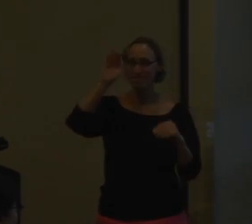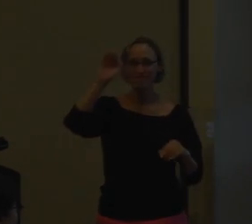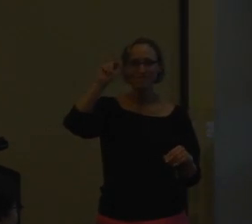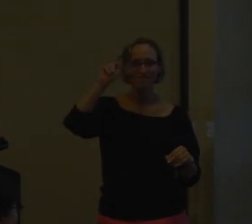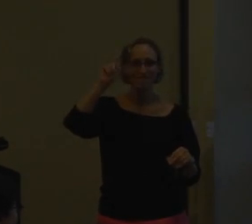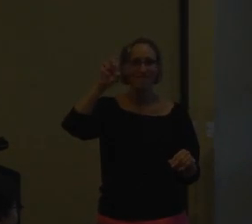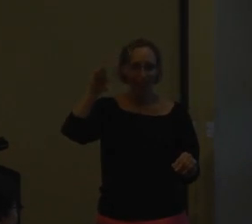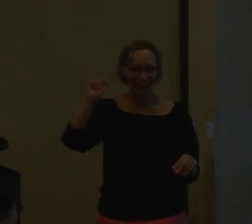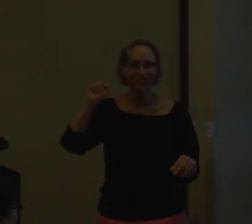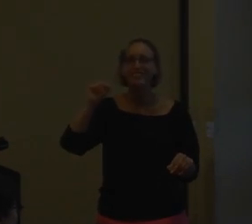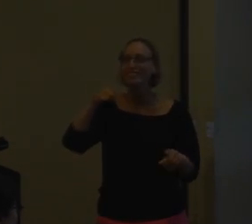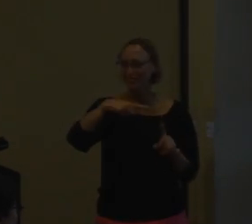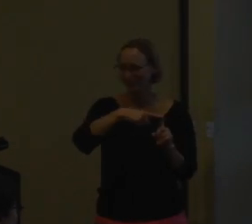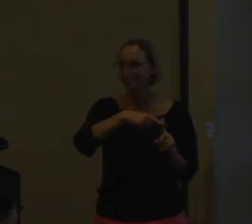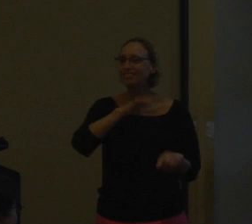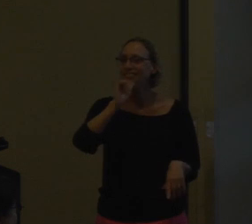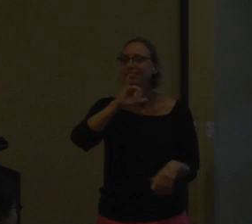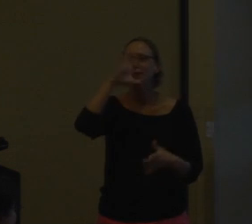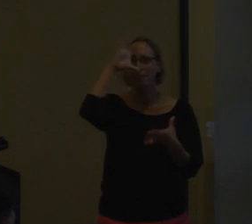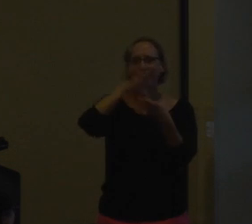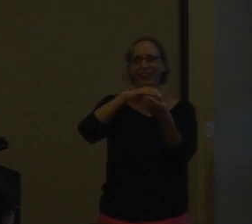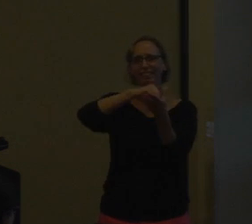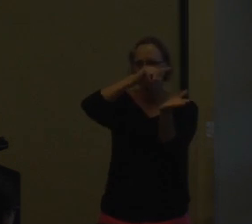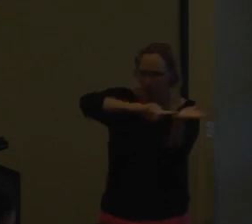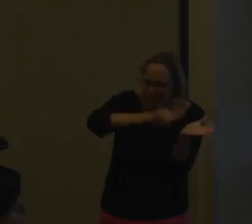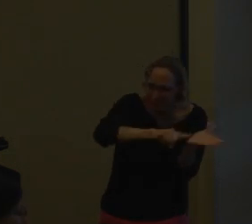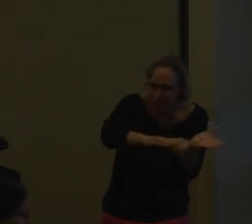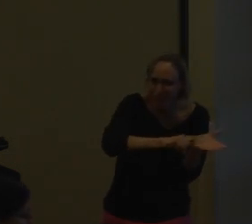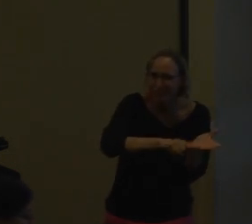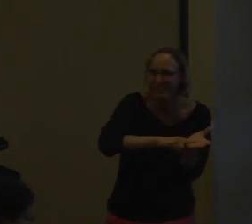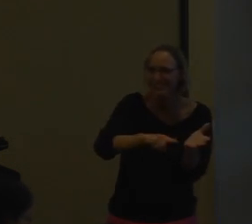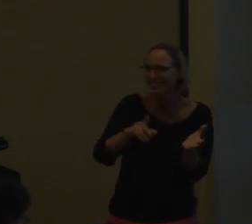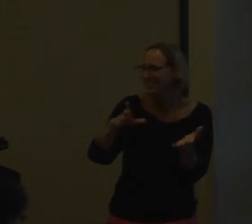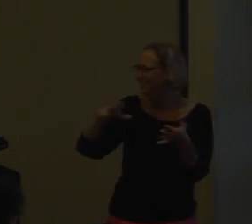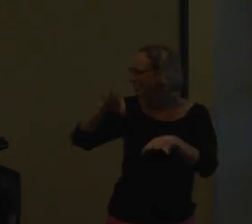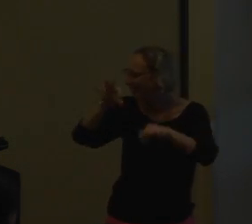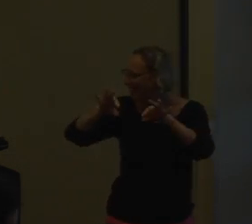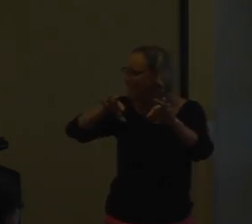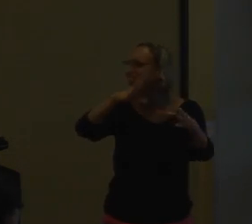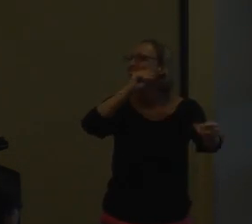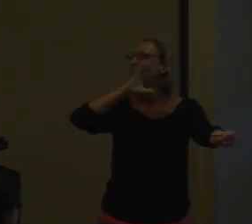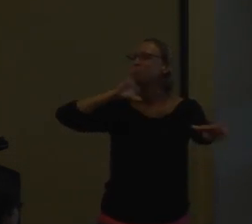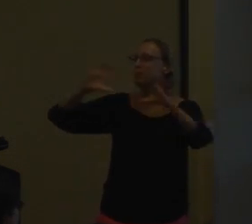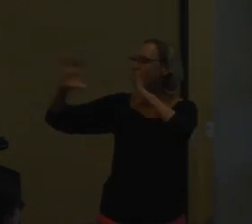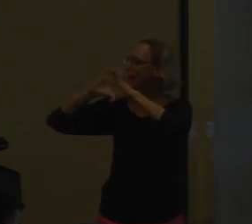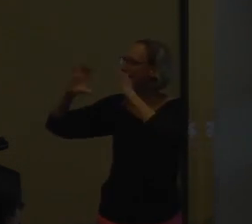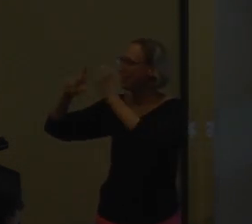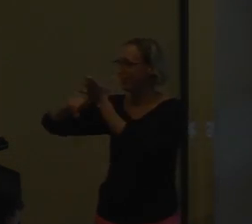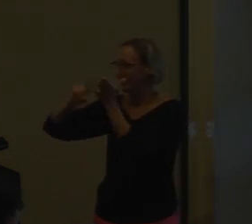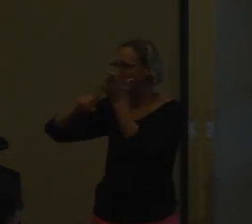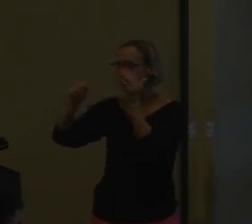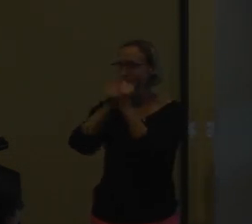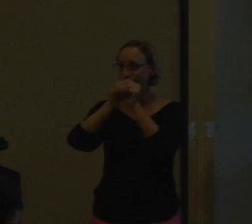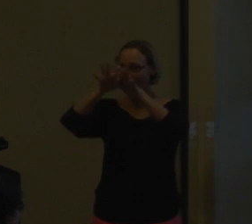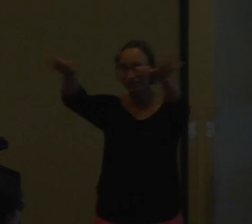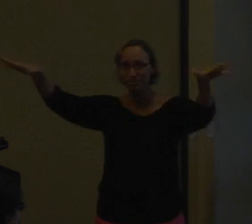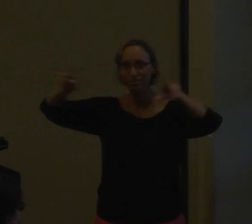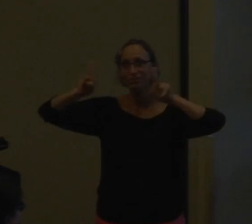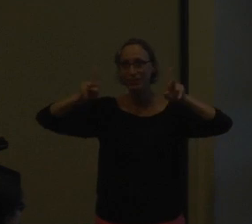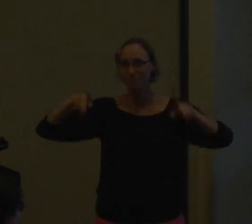So, when it comes to bilingualism, it matters. And the belief in research and find the information and communicate